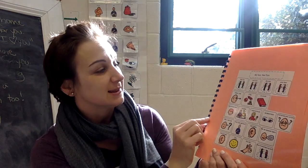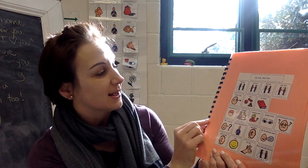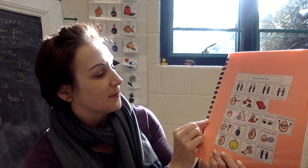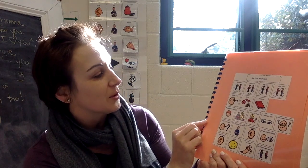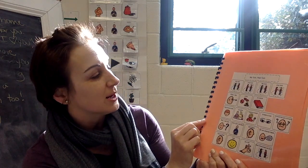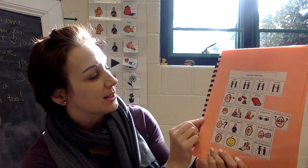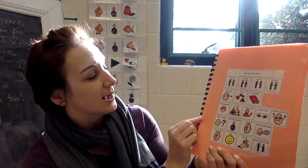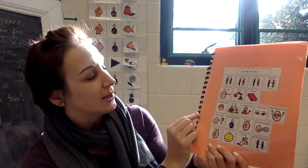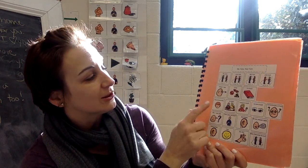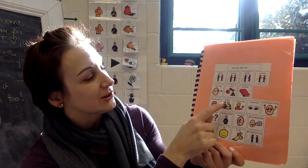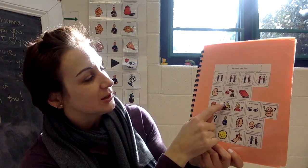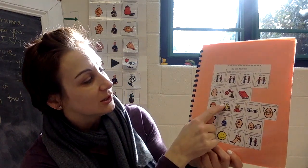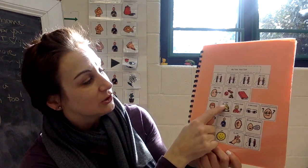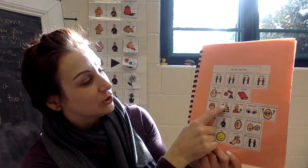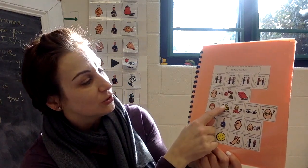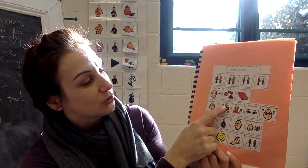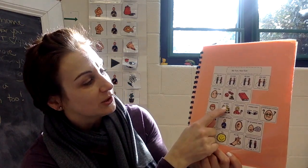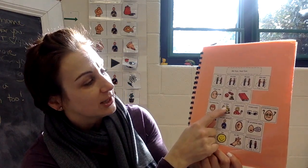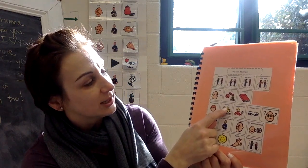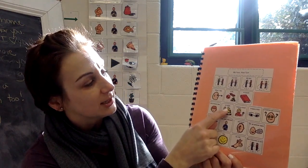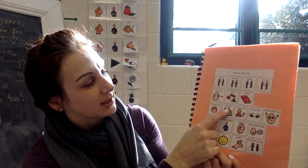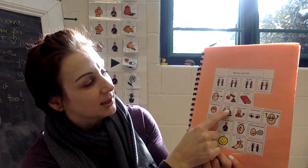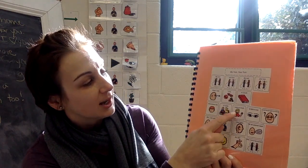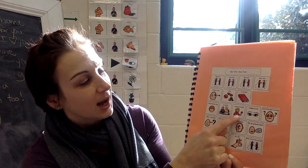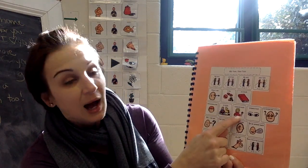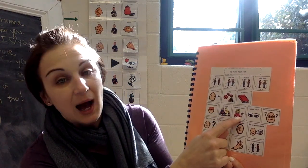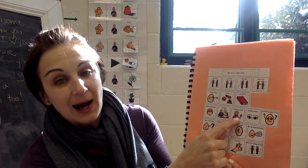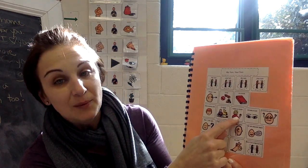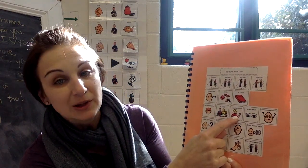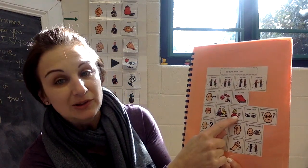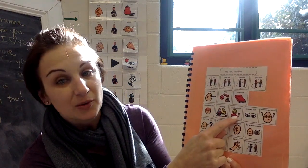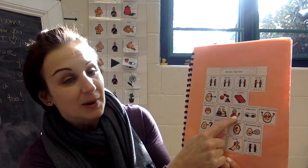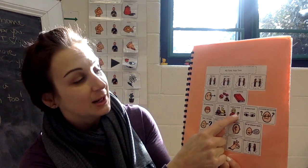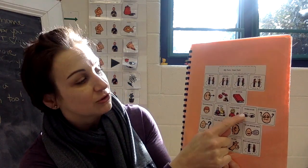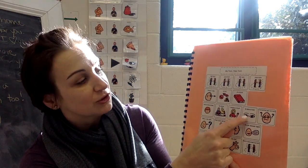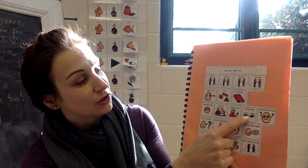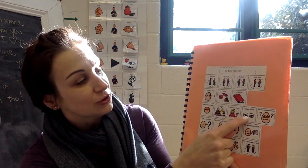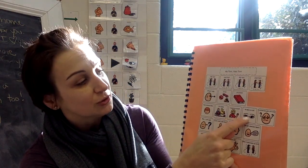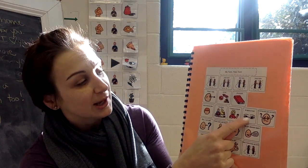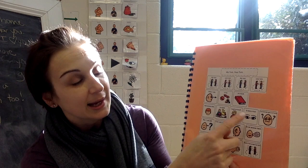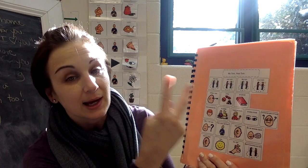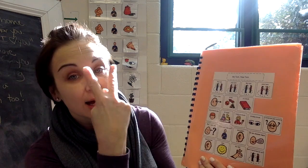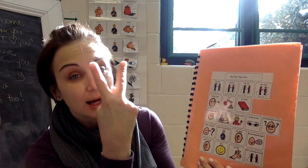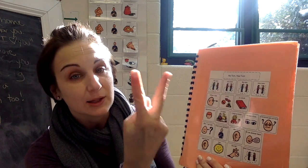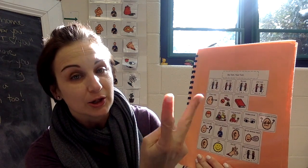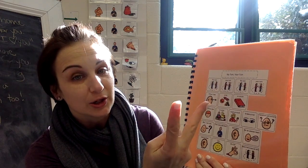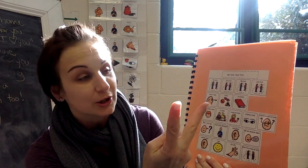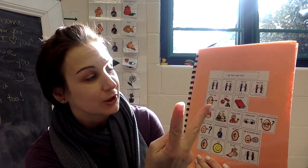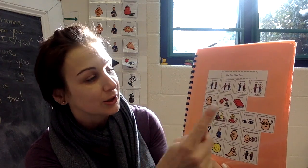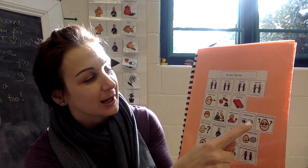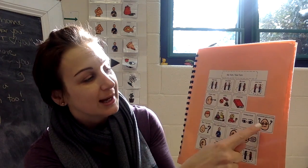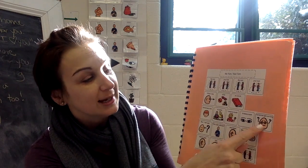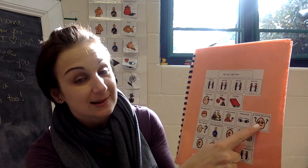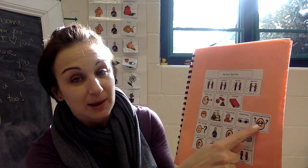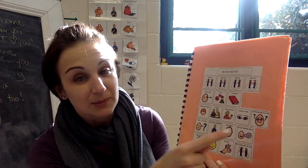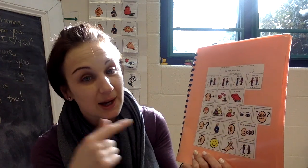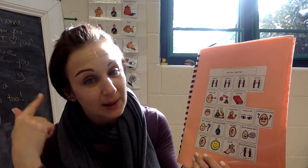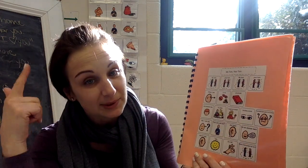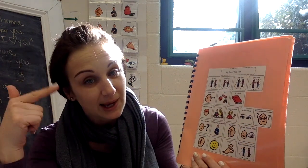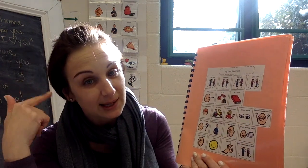someone else is using. I want so much to take a look. It sometimes gets